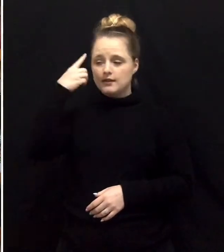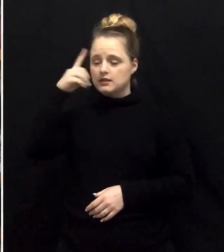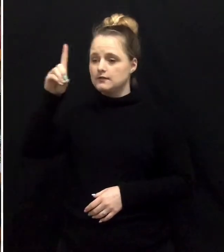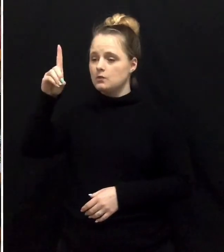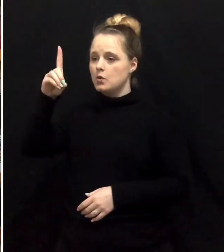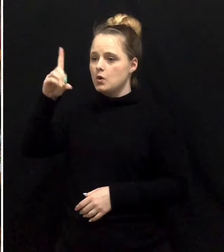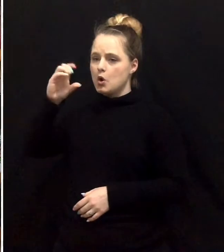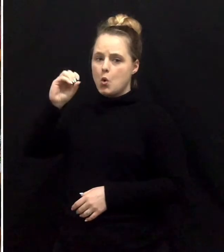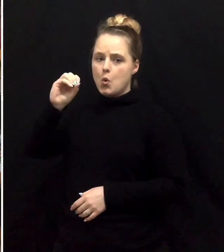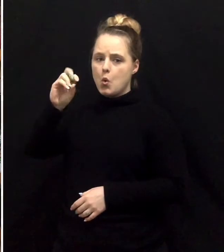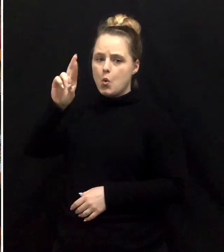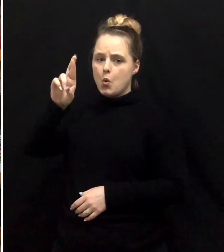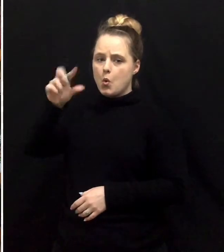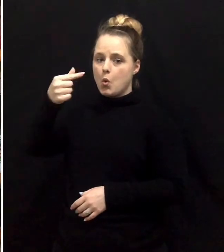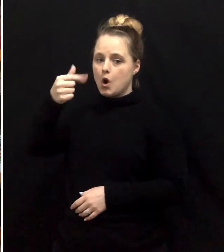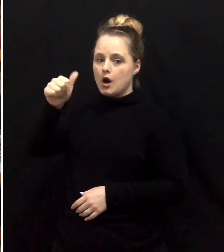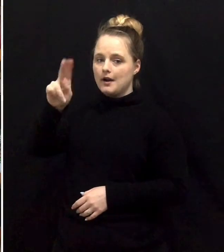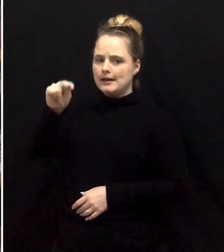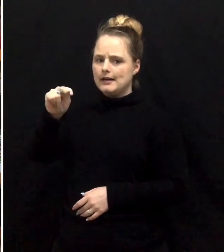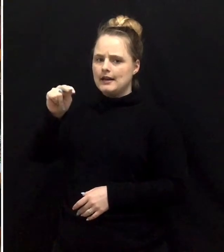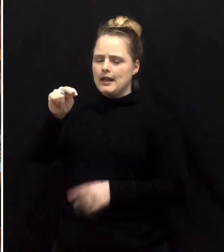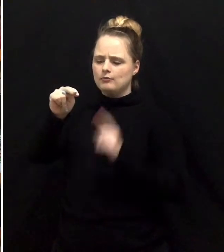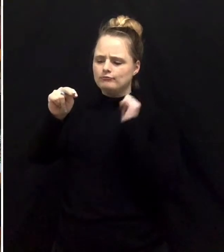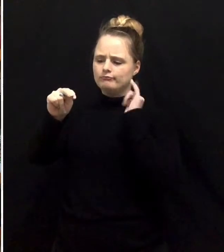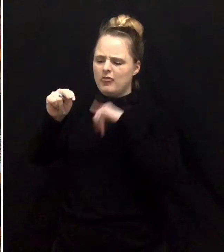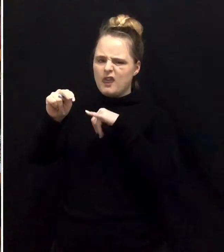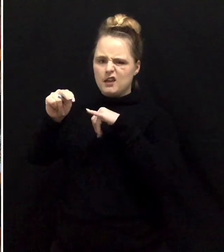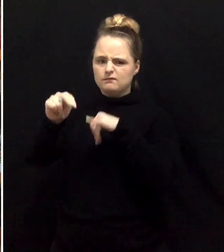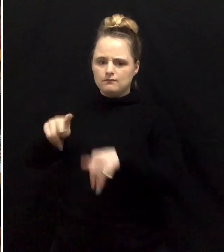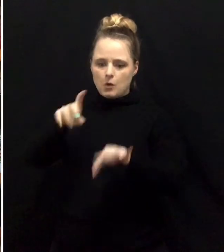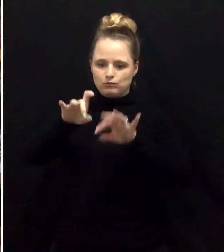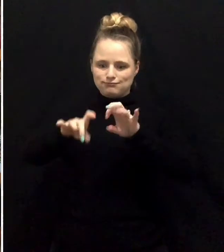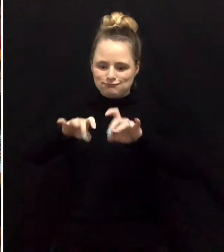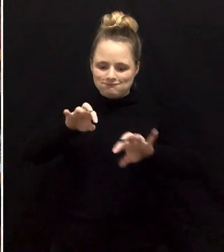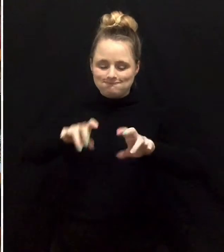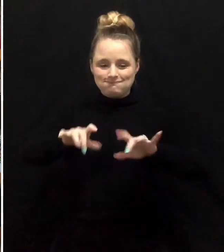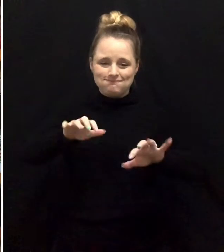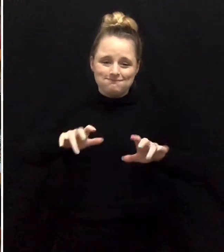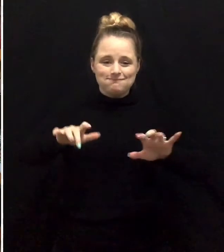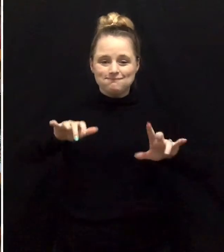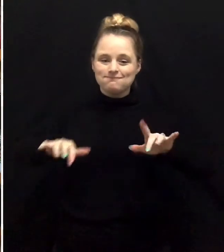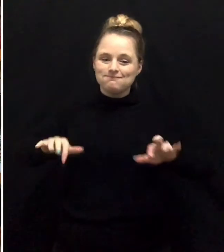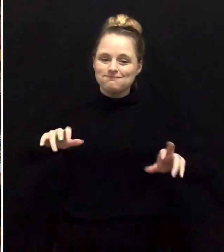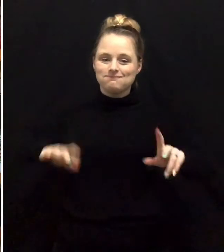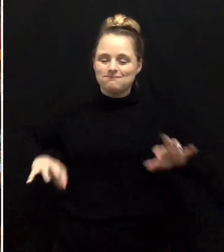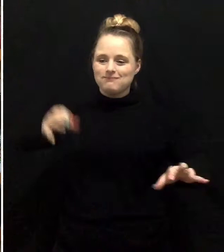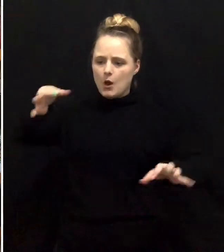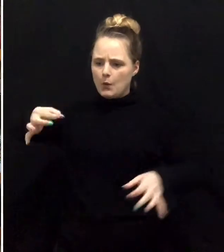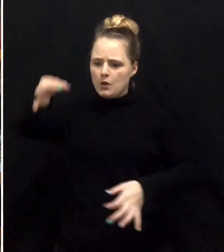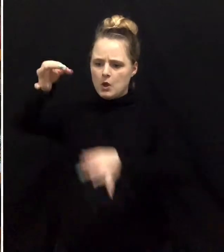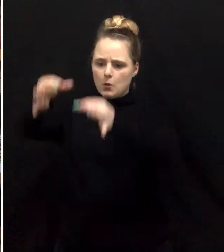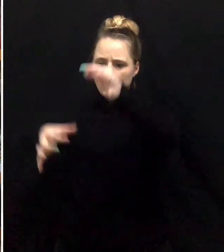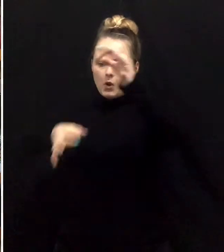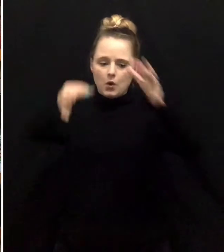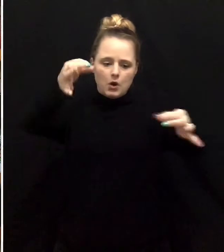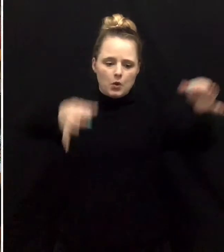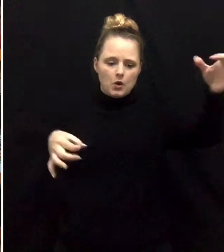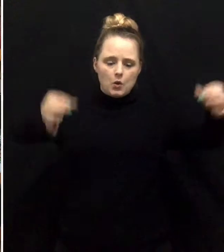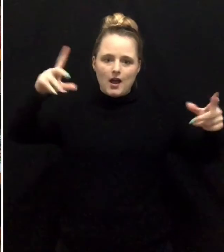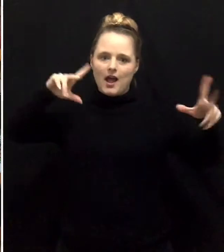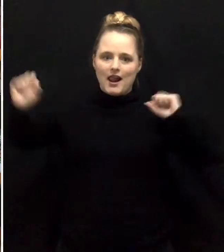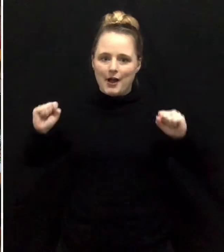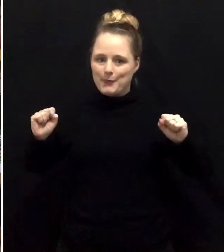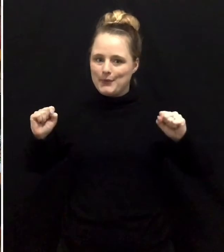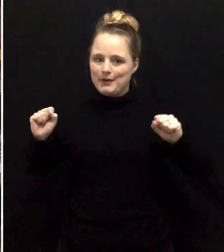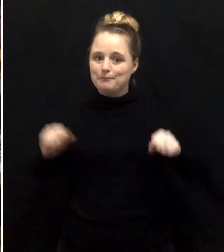O is for organ, which is a big instrument in a lot of churches that play sound by pushing